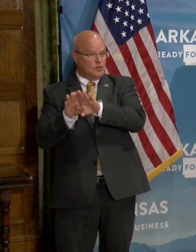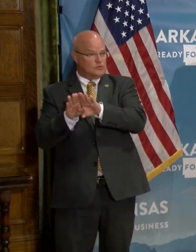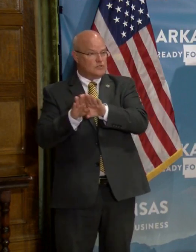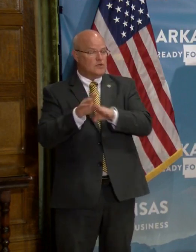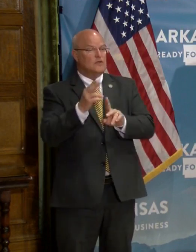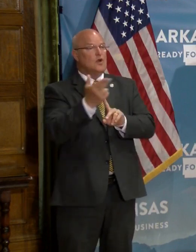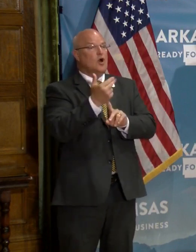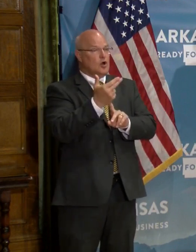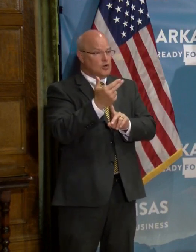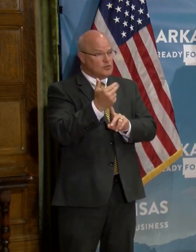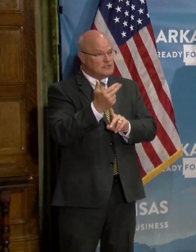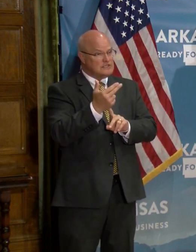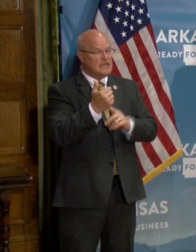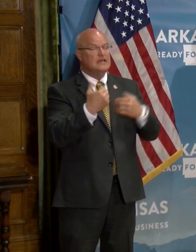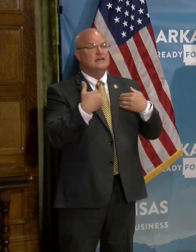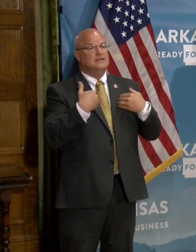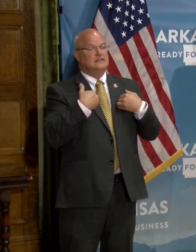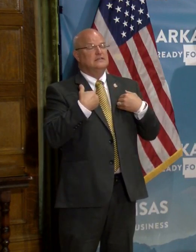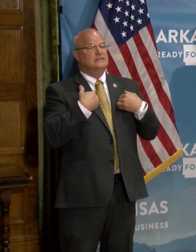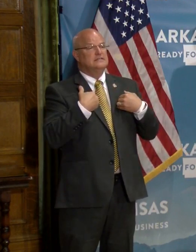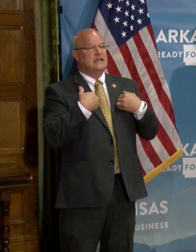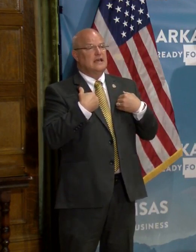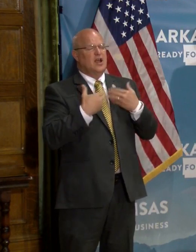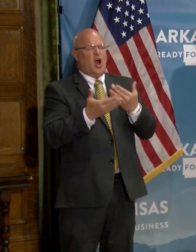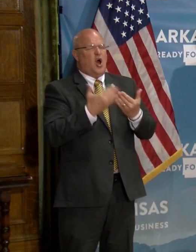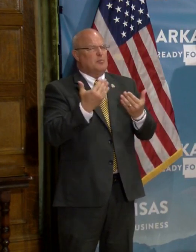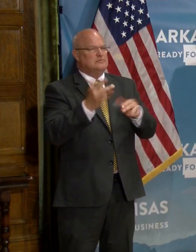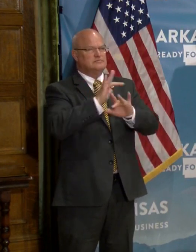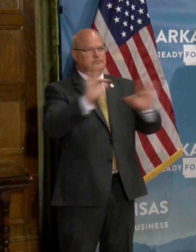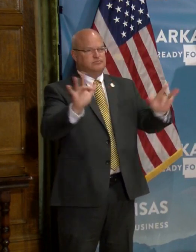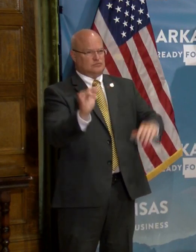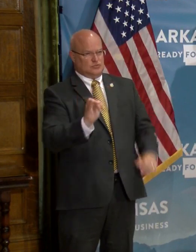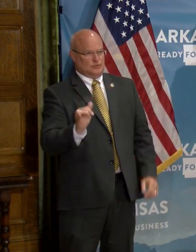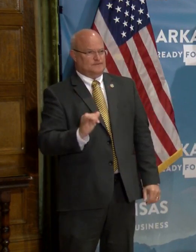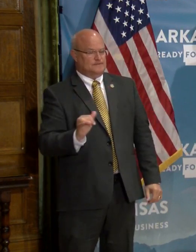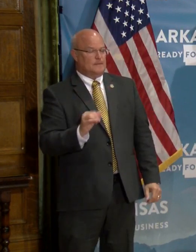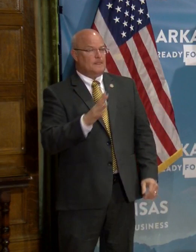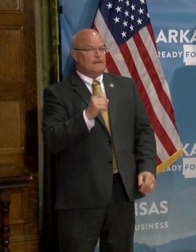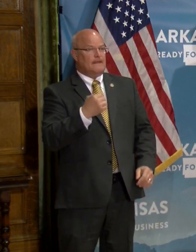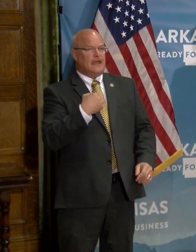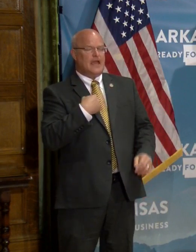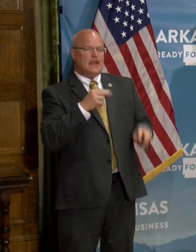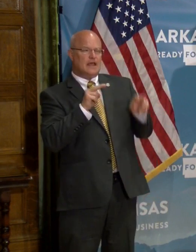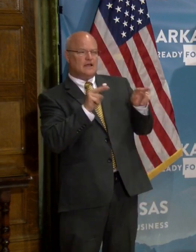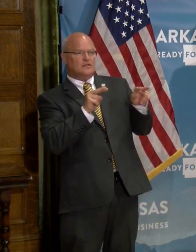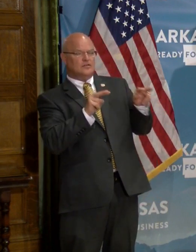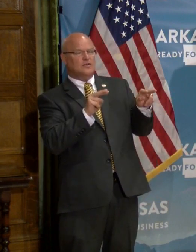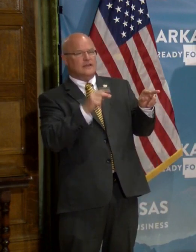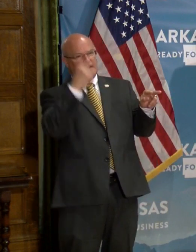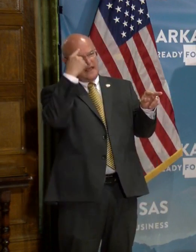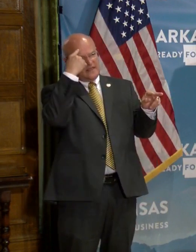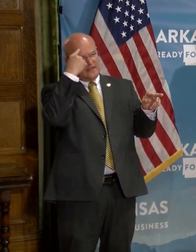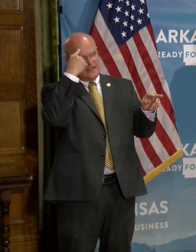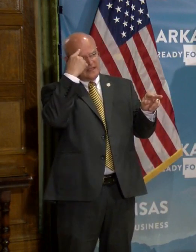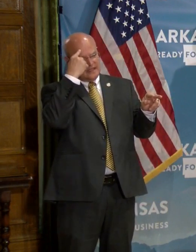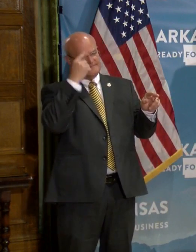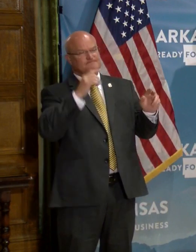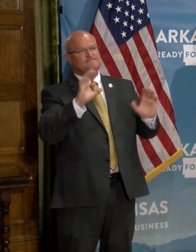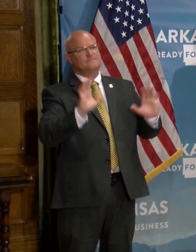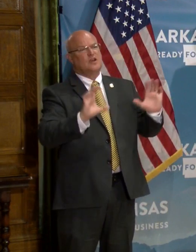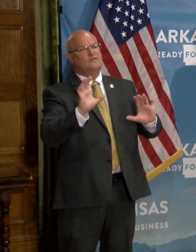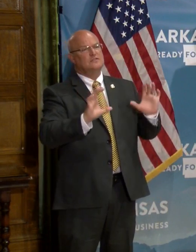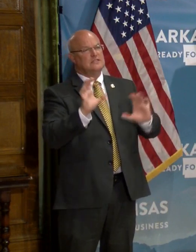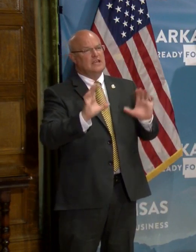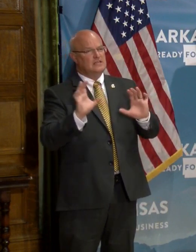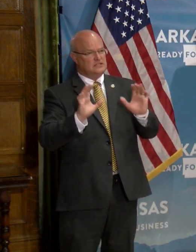The hotels were almost empty. And I look at that, and I had some conversations,